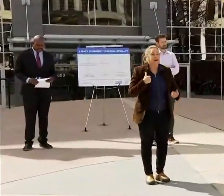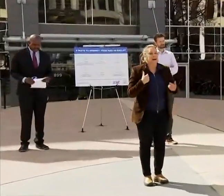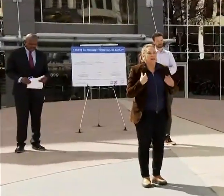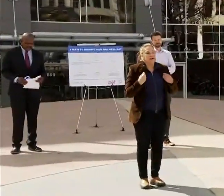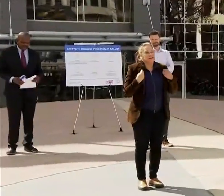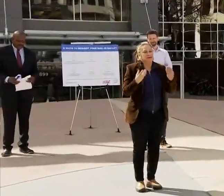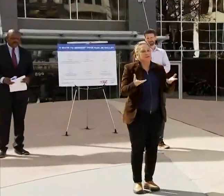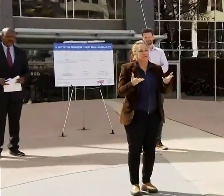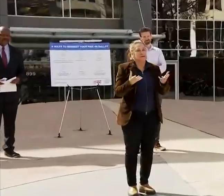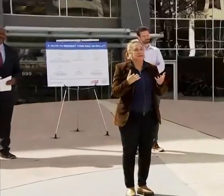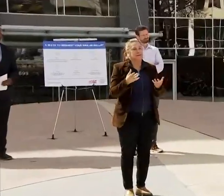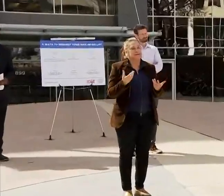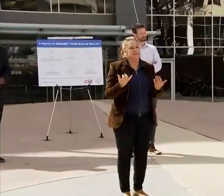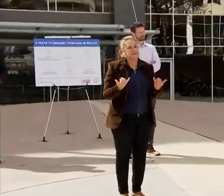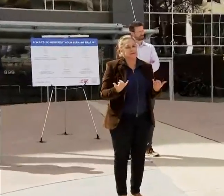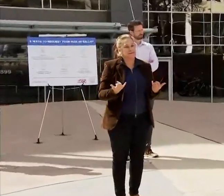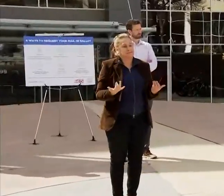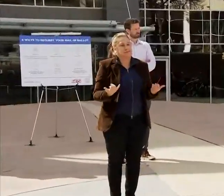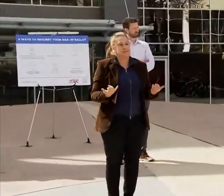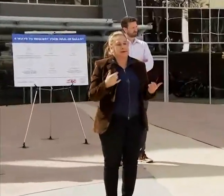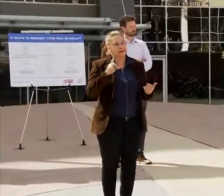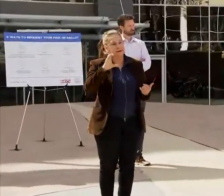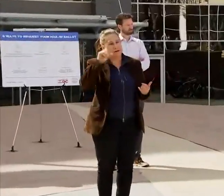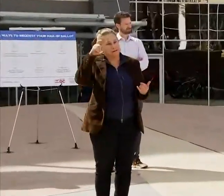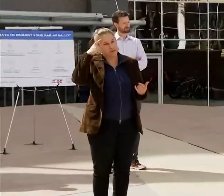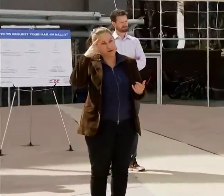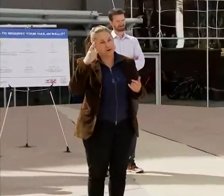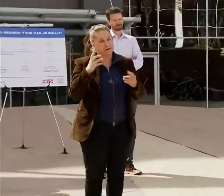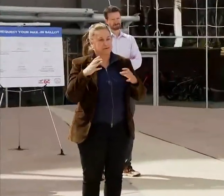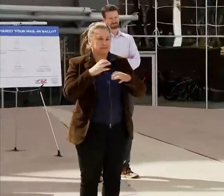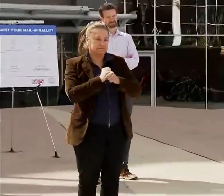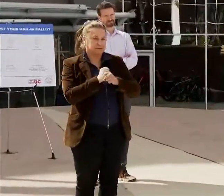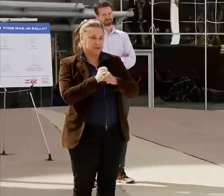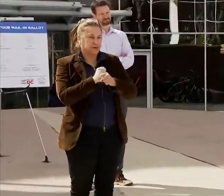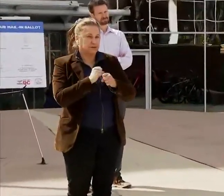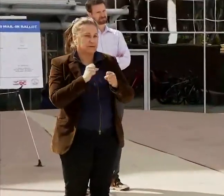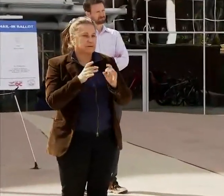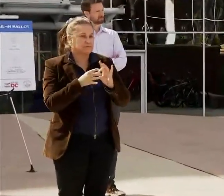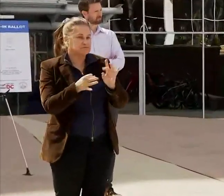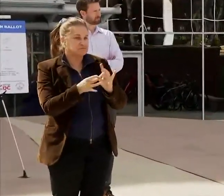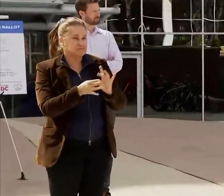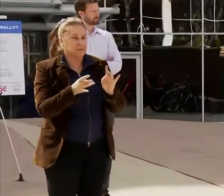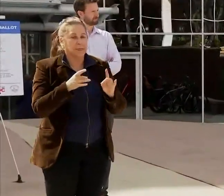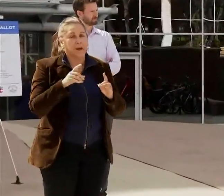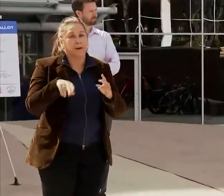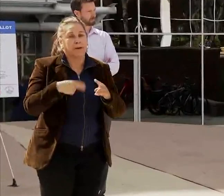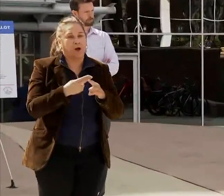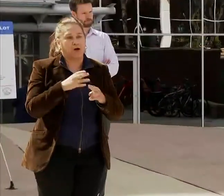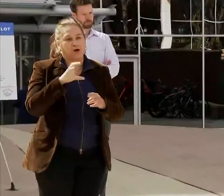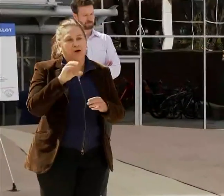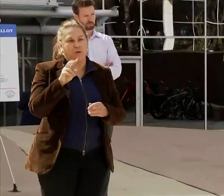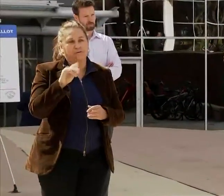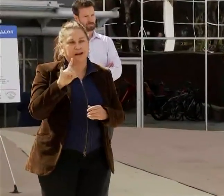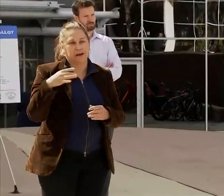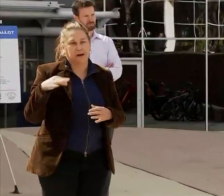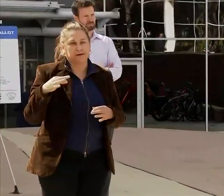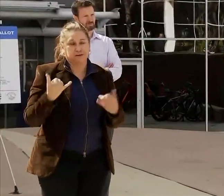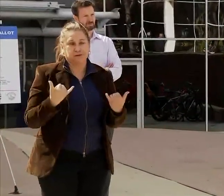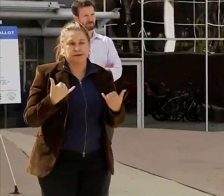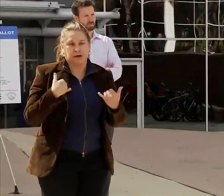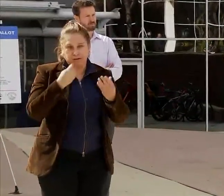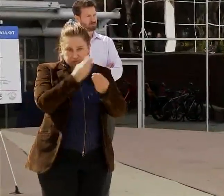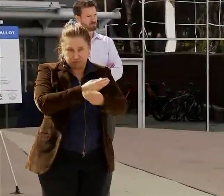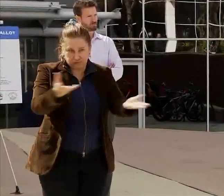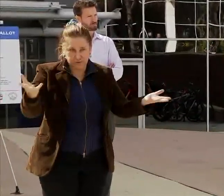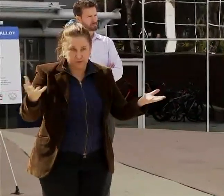district's government's briefing on our response to COVID-19. I'm joined today by Council